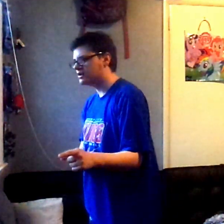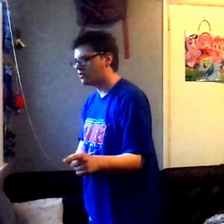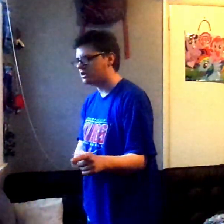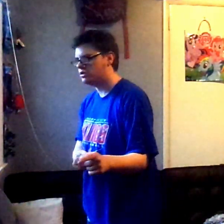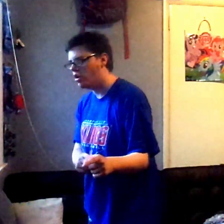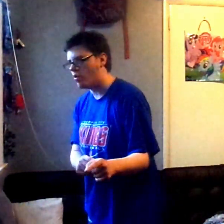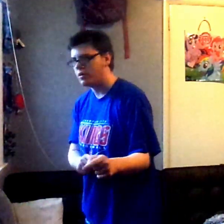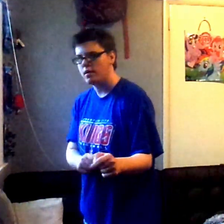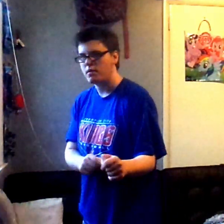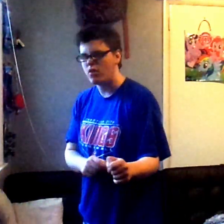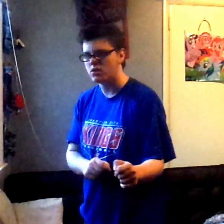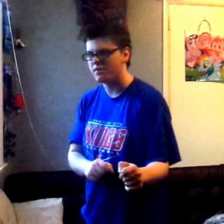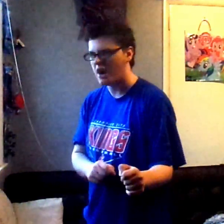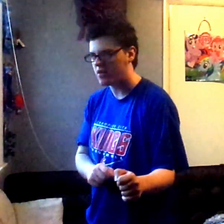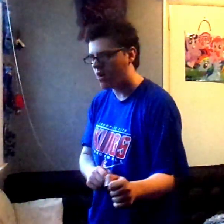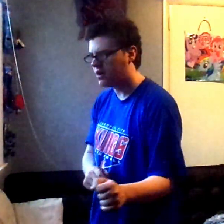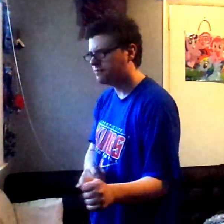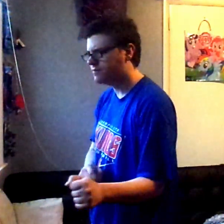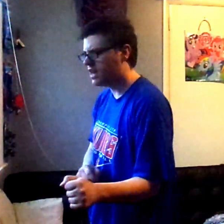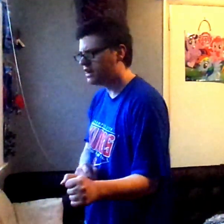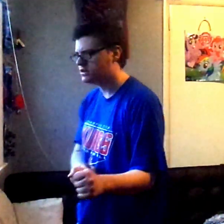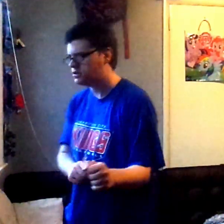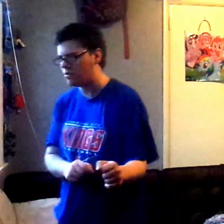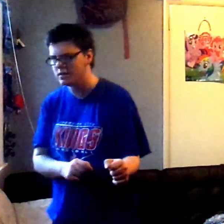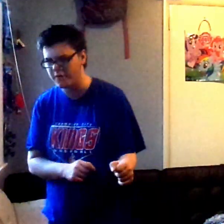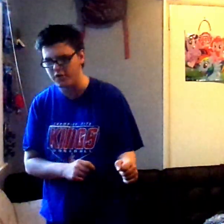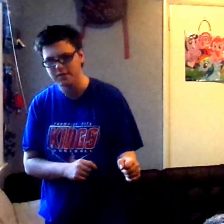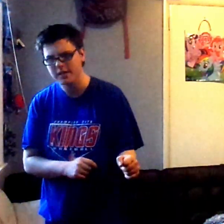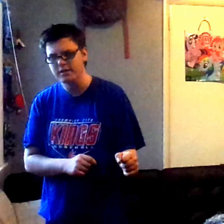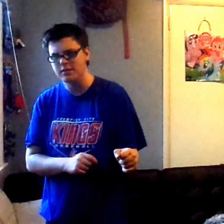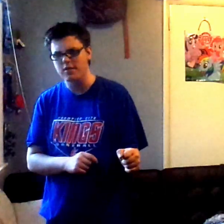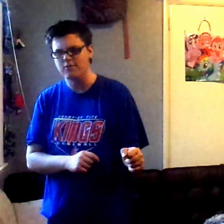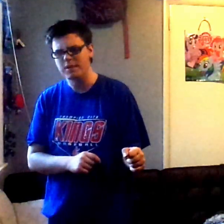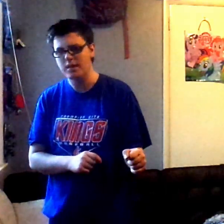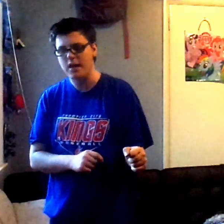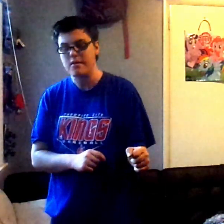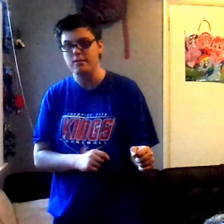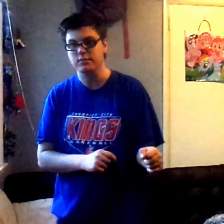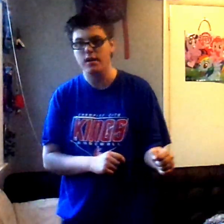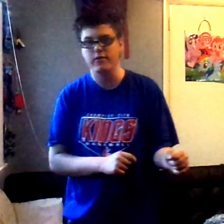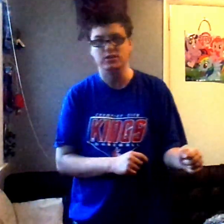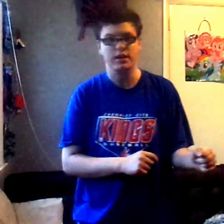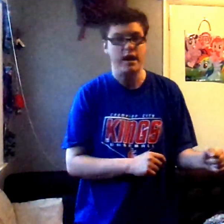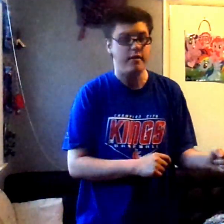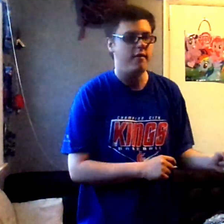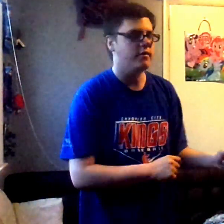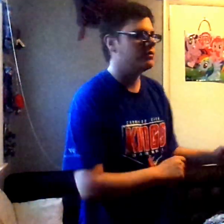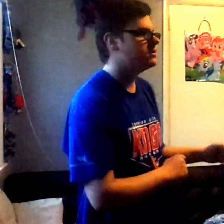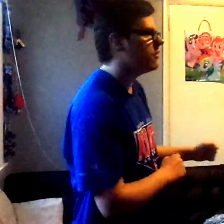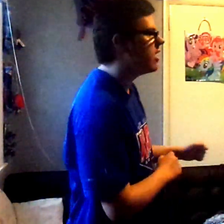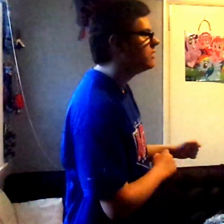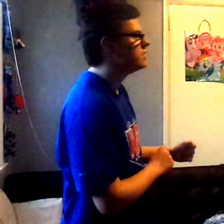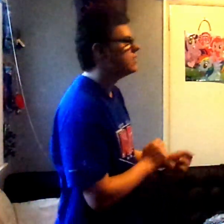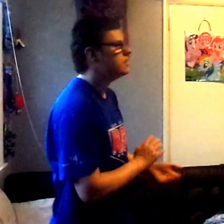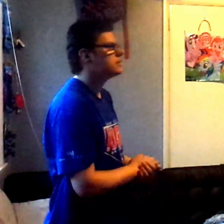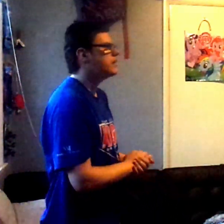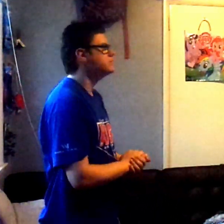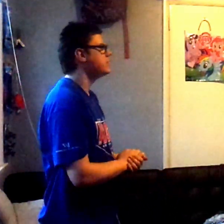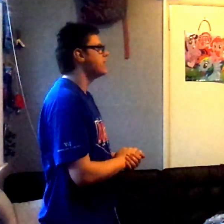so with this new version of iCarly. It is totally different than what it would allowed on television at all. guys, you guys